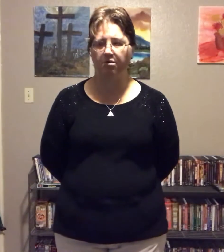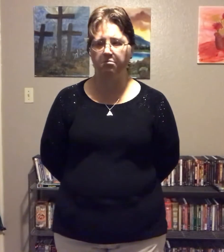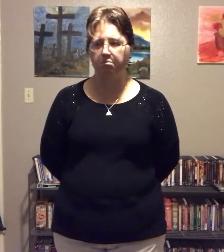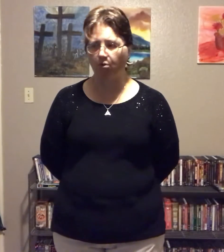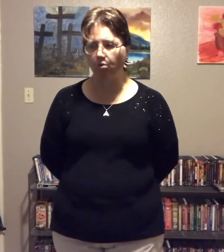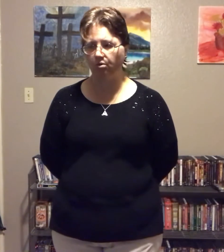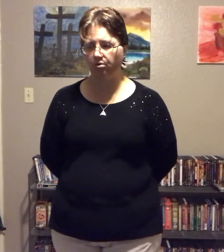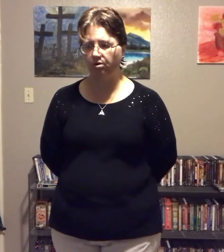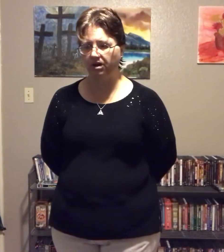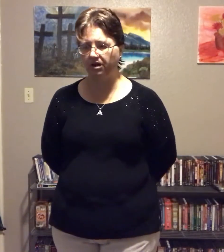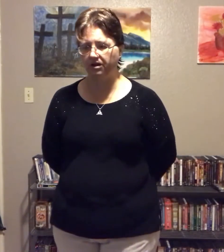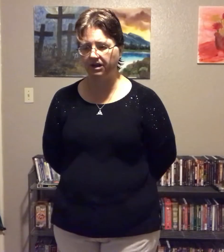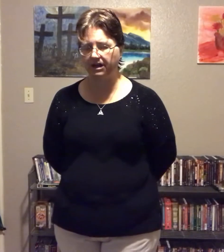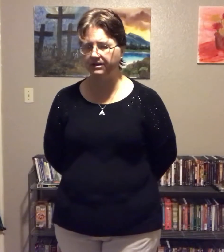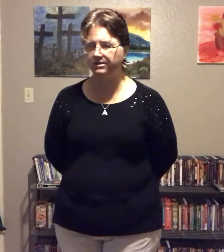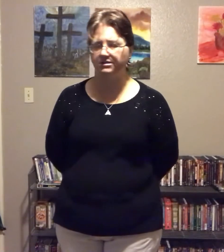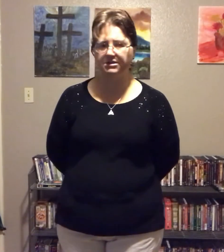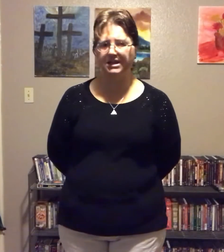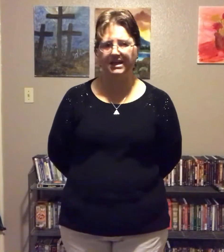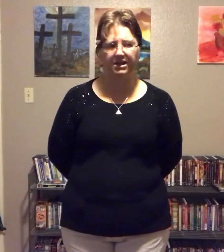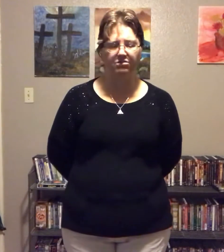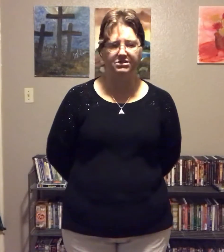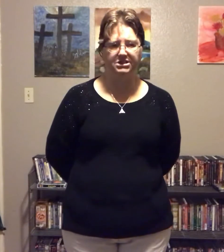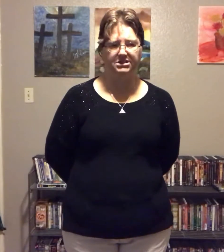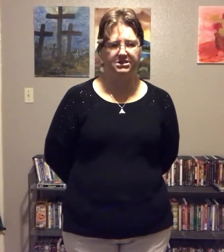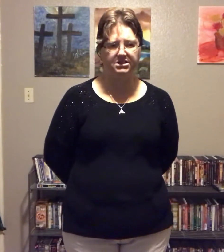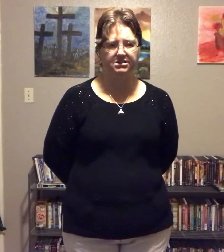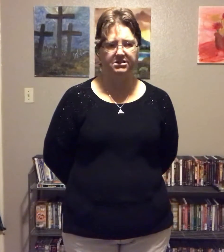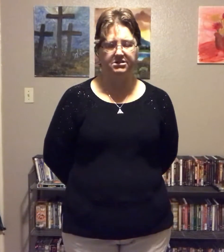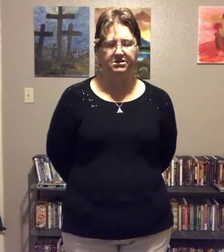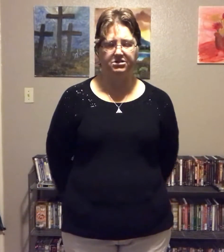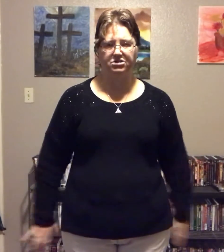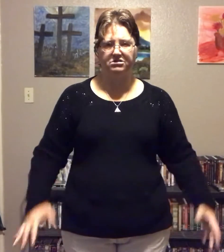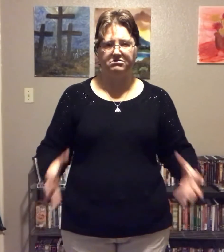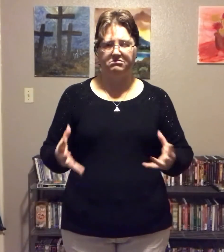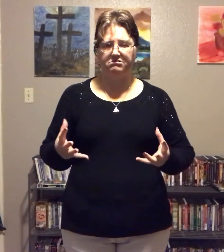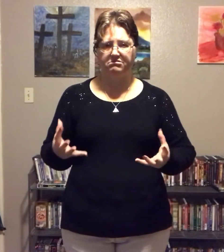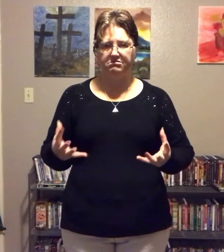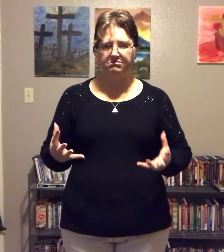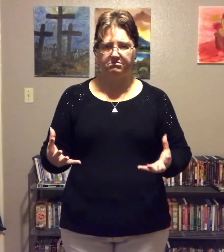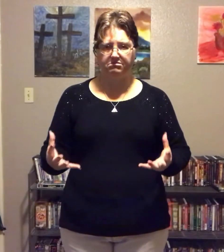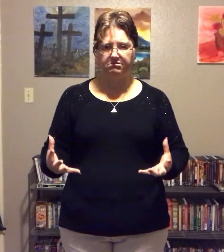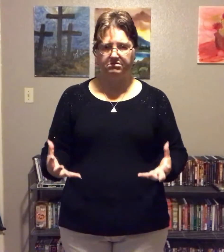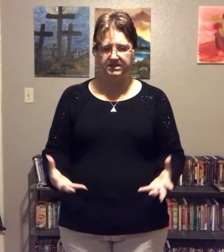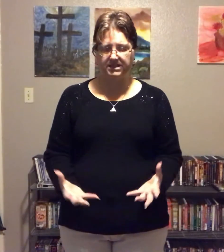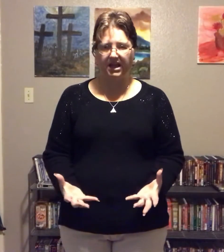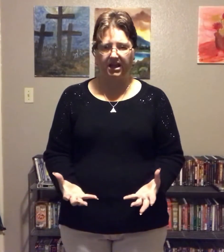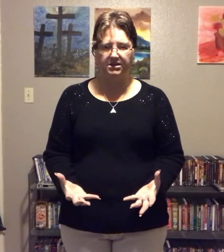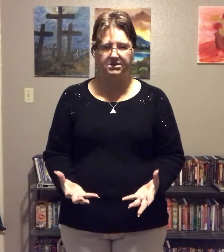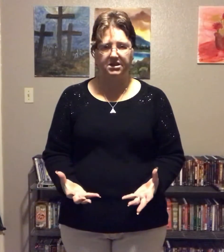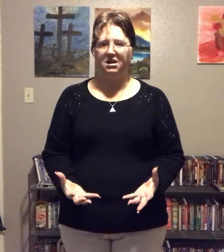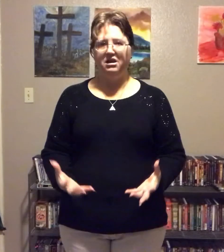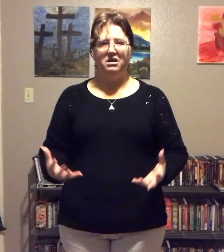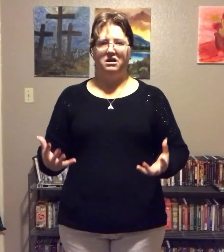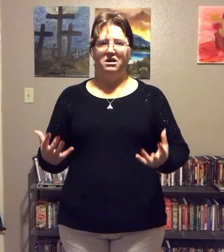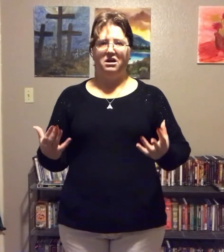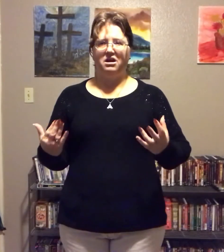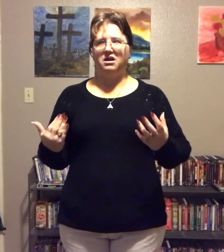not born in a ketogenic state. It